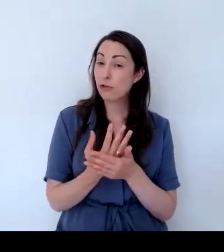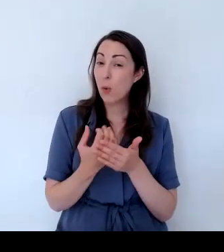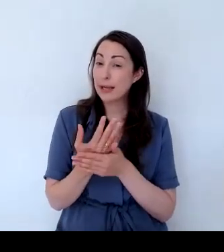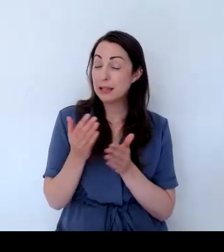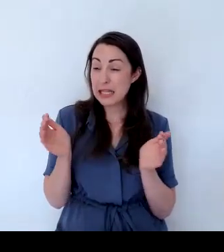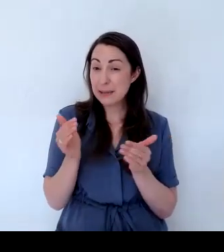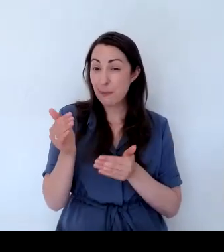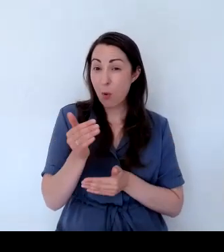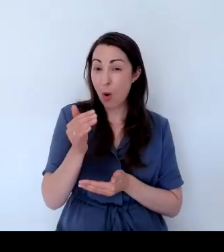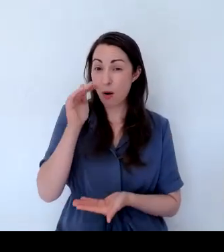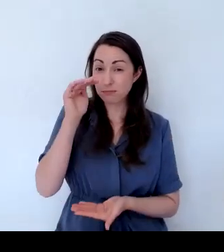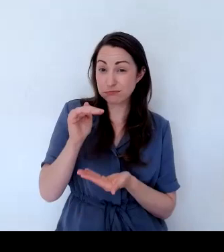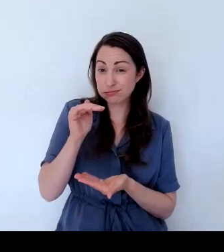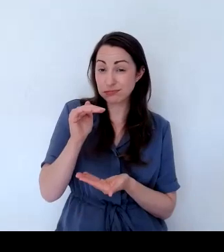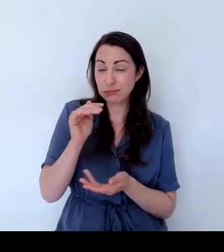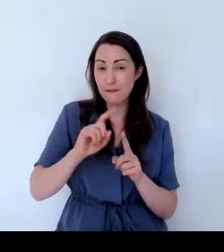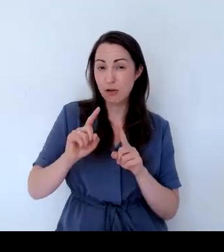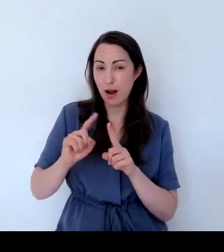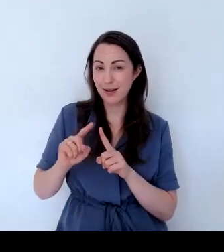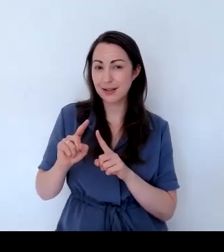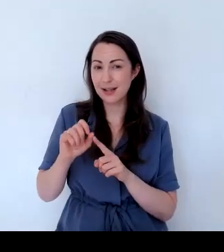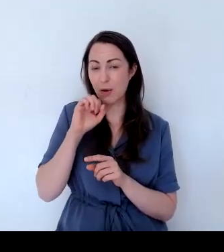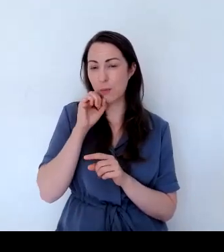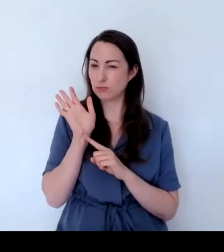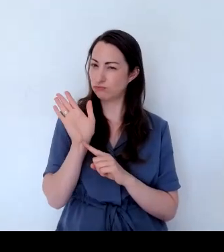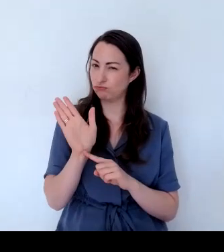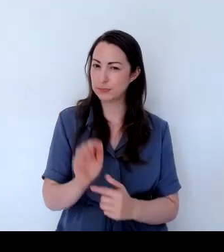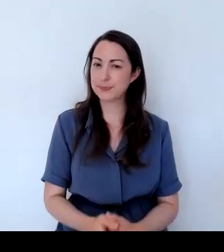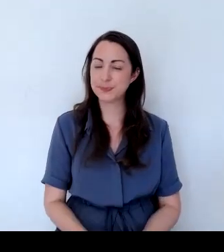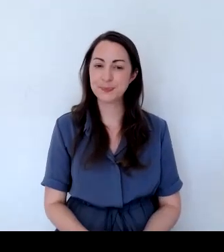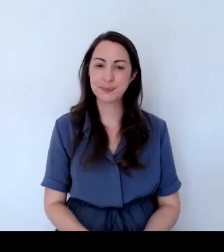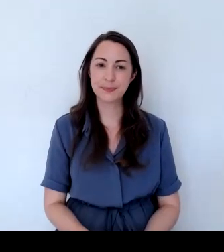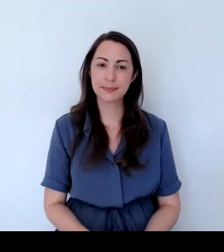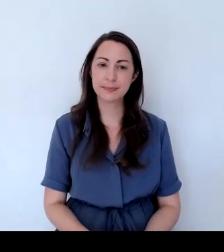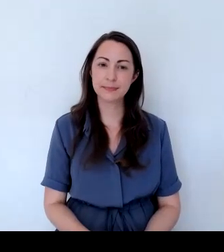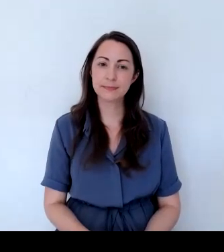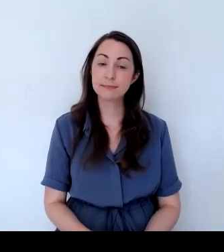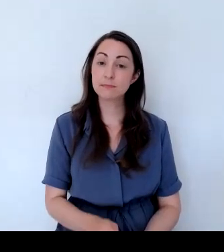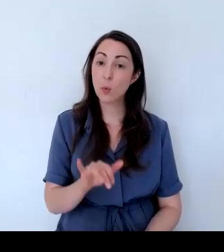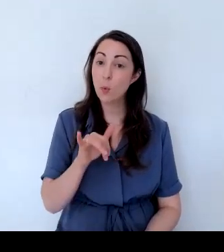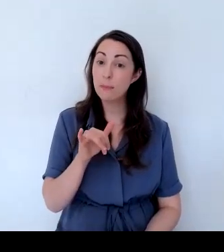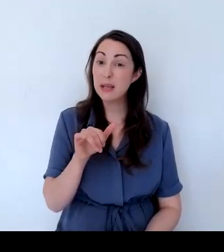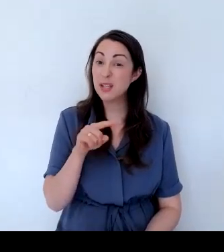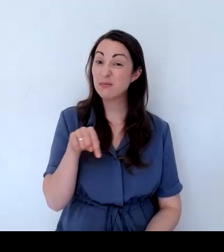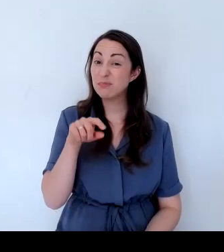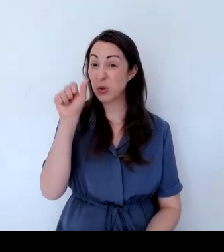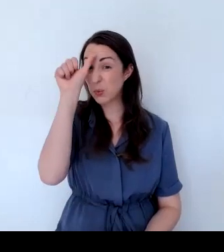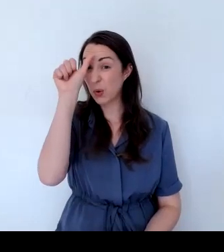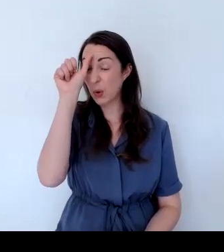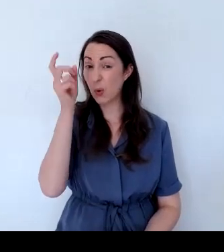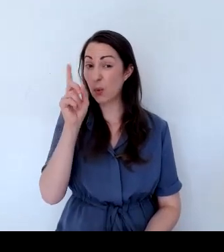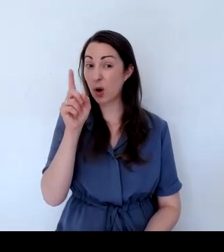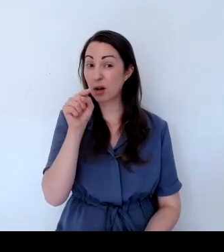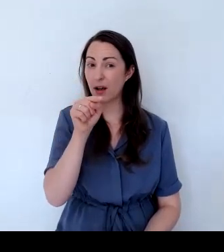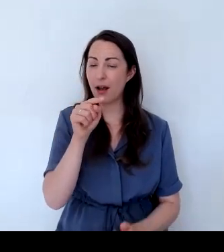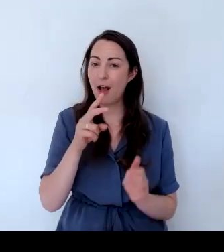And I'll show you some of those now. Okay. So you may be familiar with one called